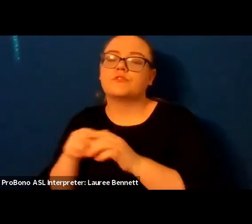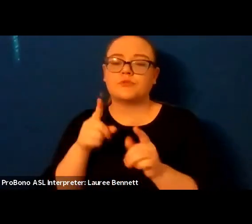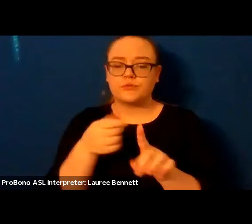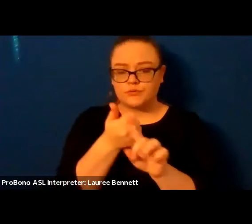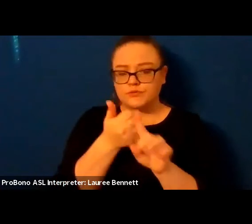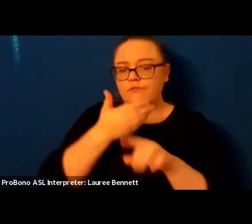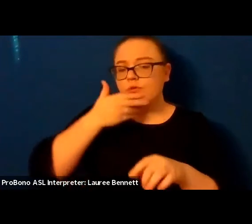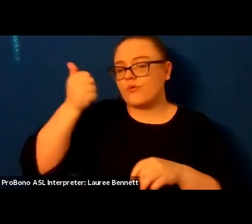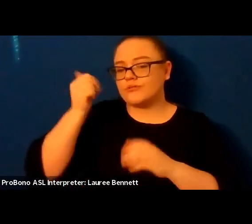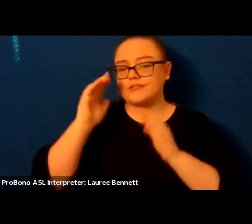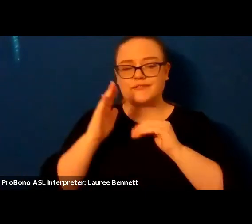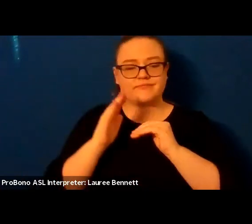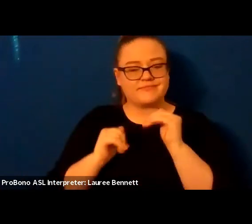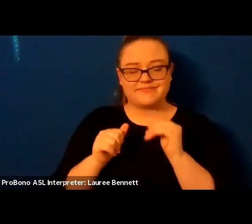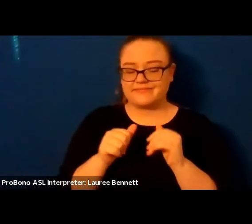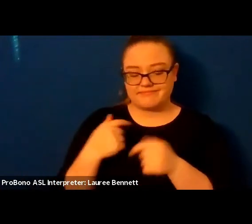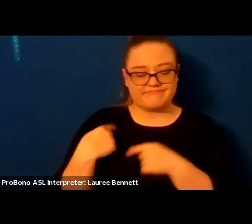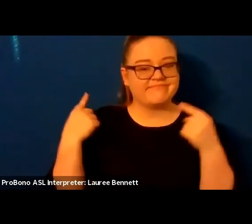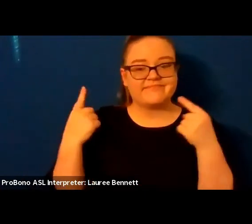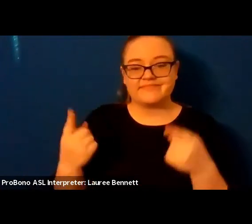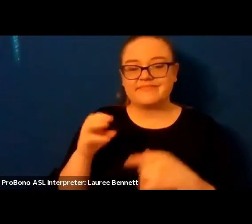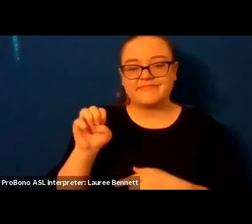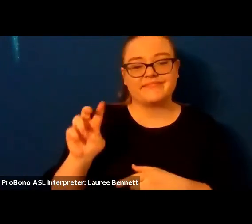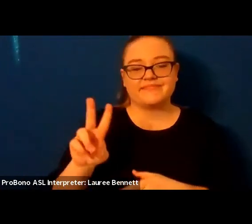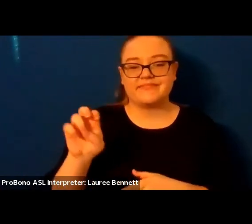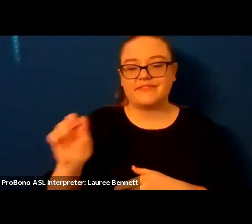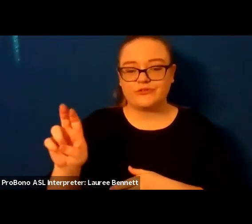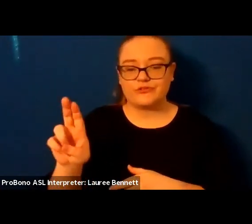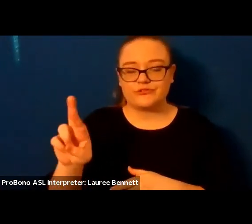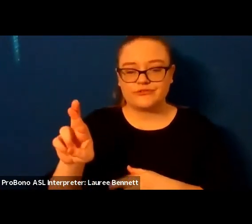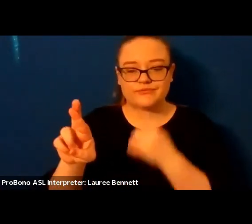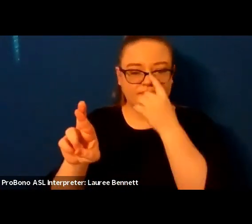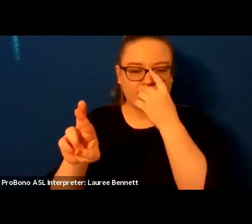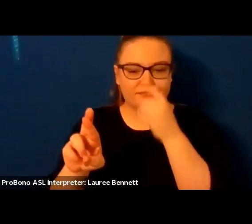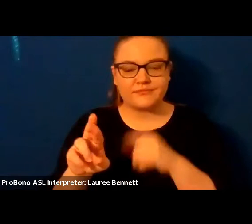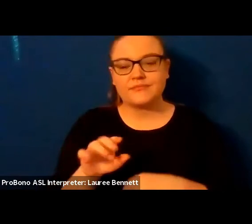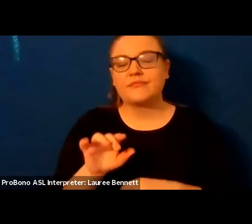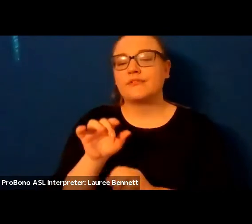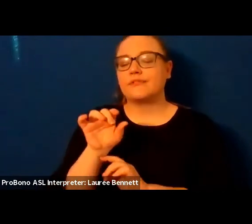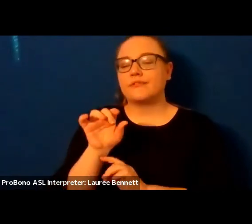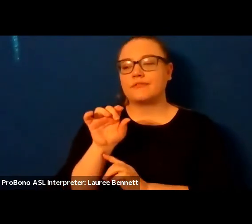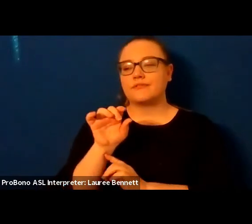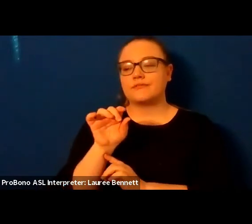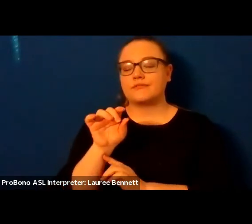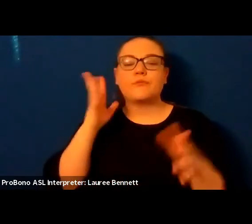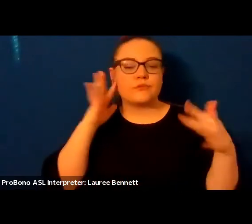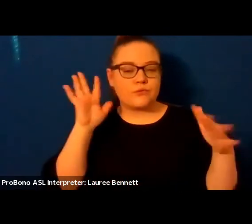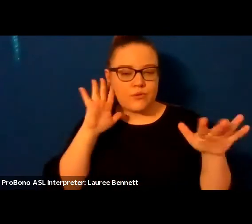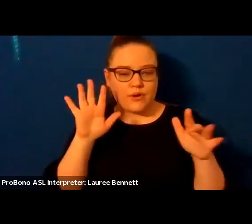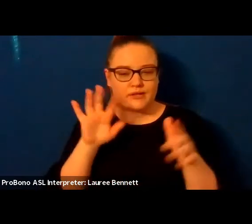there are no bodies bound to rush into the room when yours becomes a bullet ringing the tiles